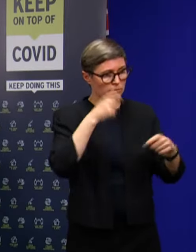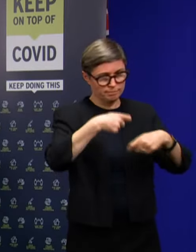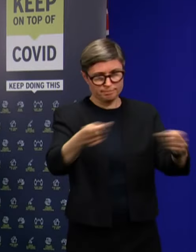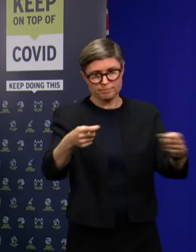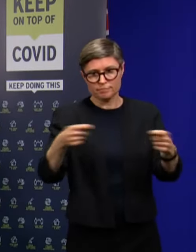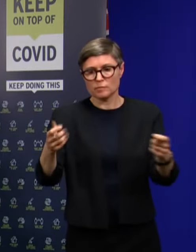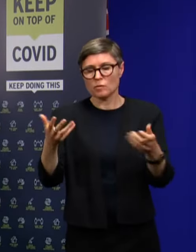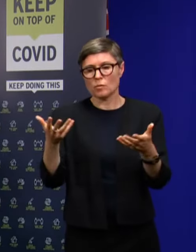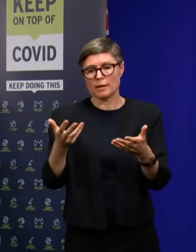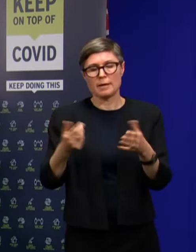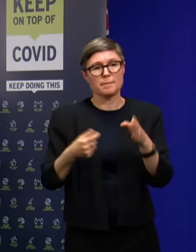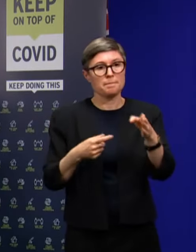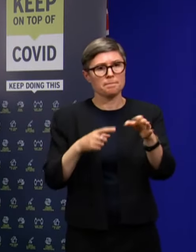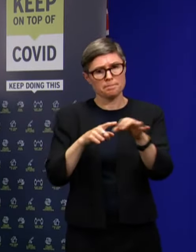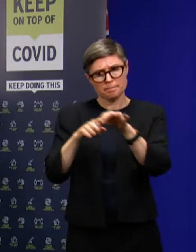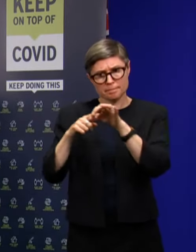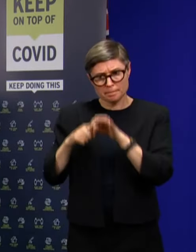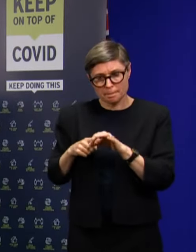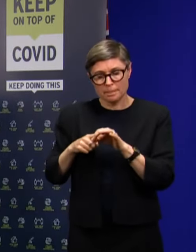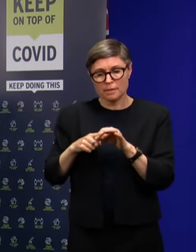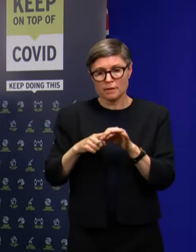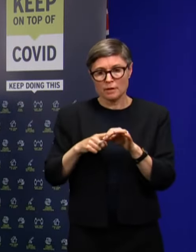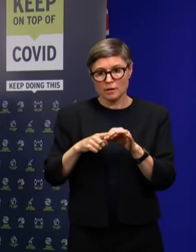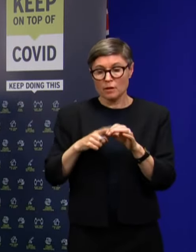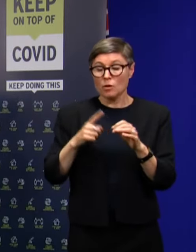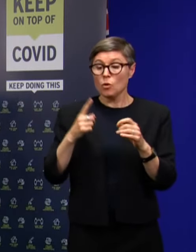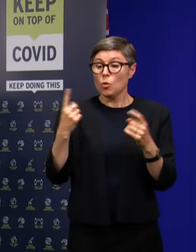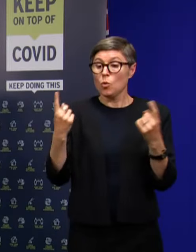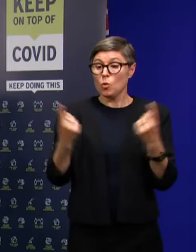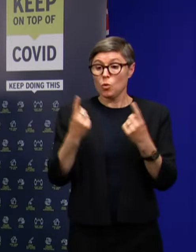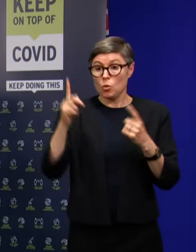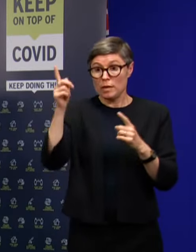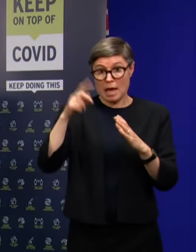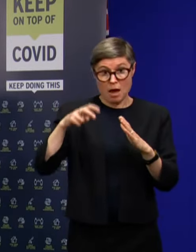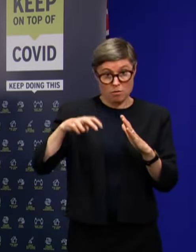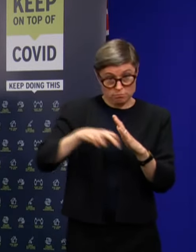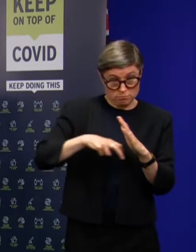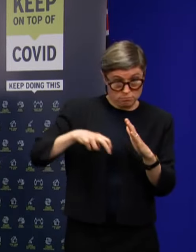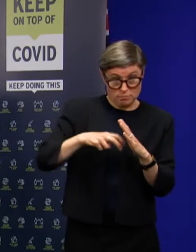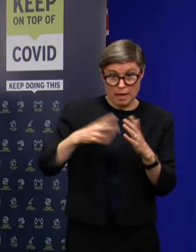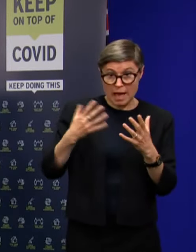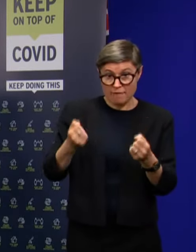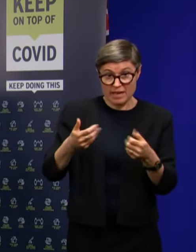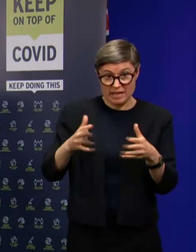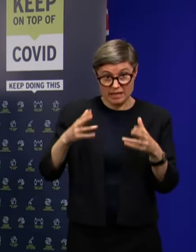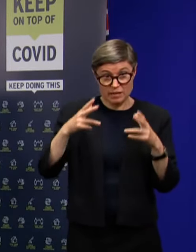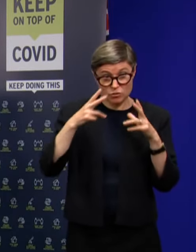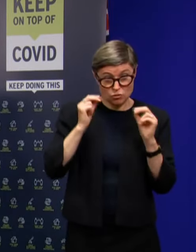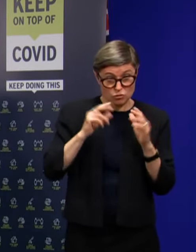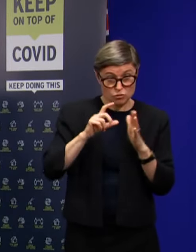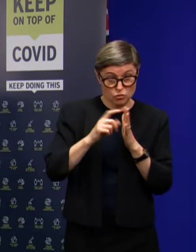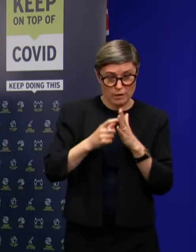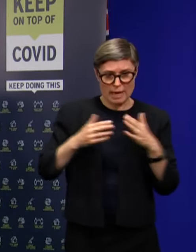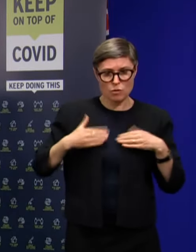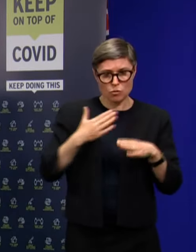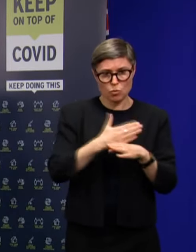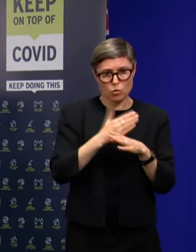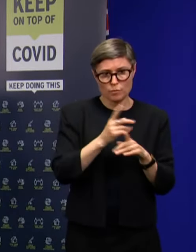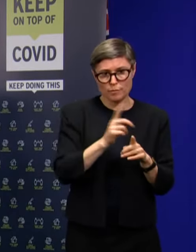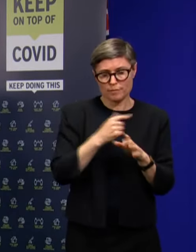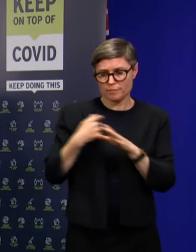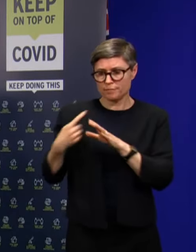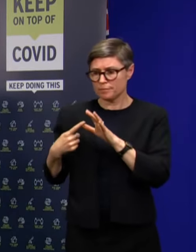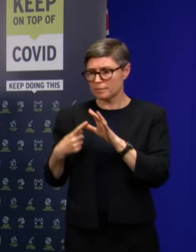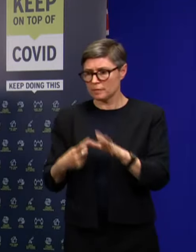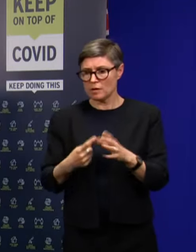Are there any health workers among those who have been isolated as a result of having contact with this positive case? We have four health